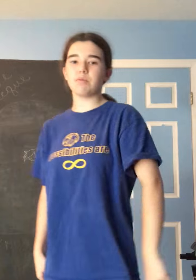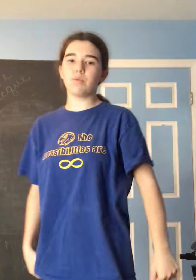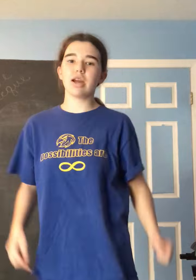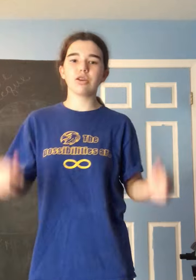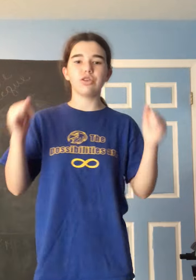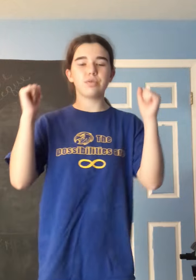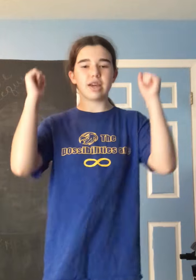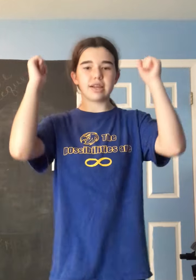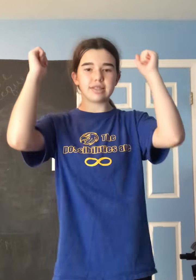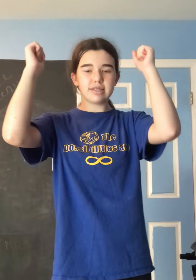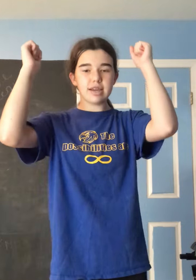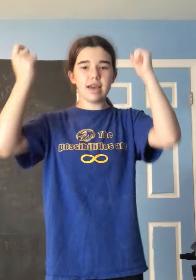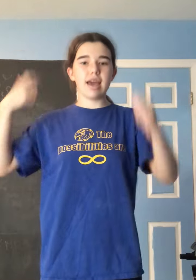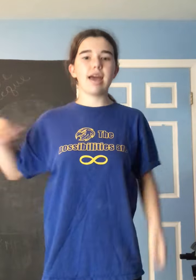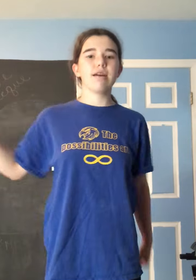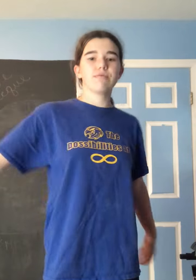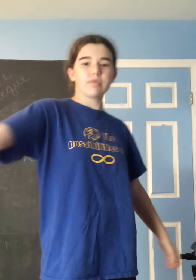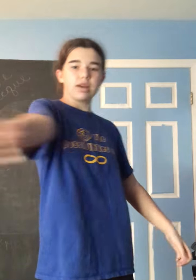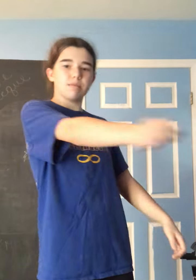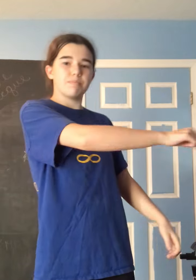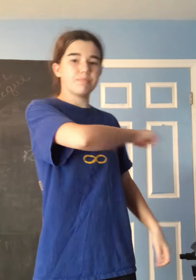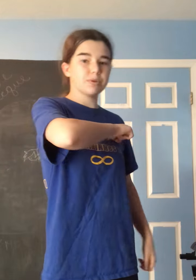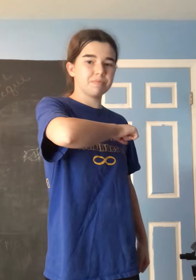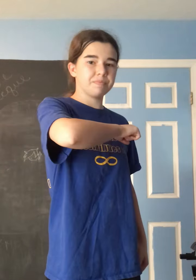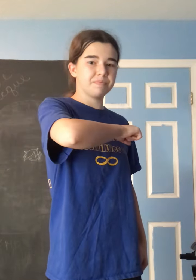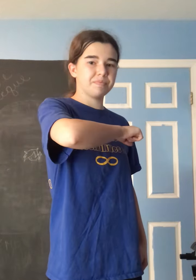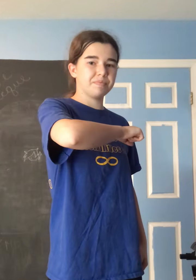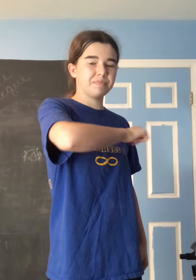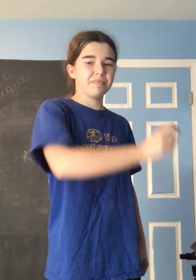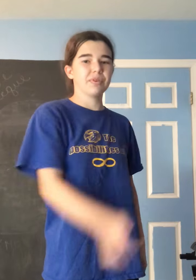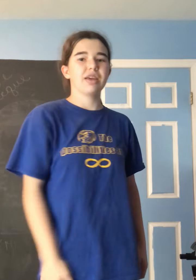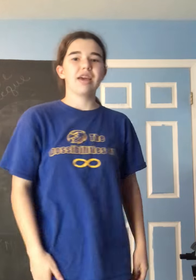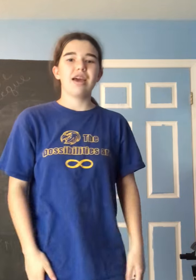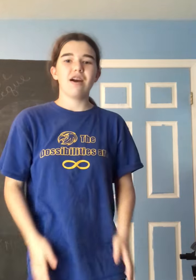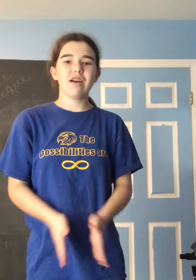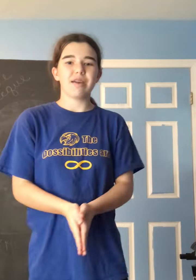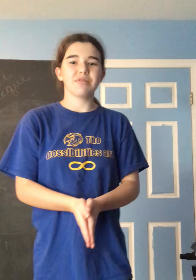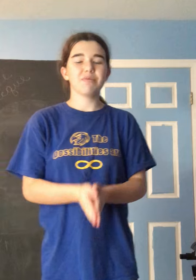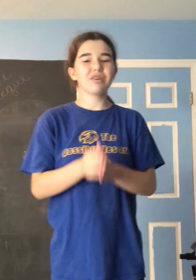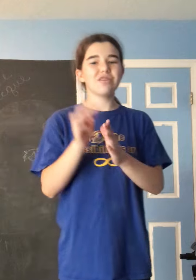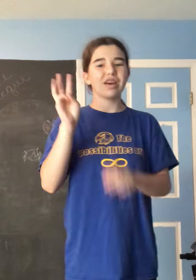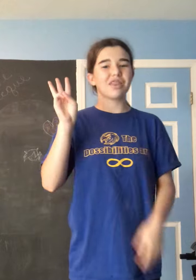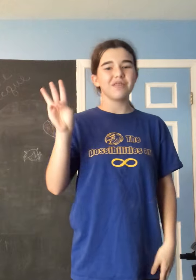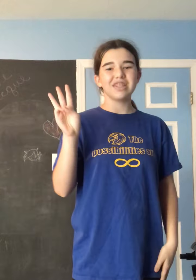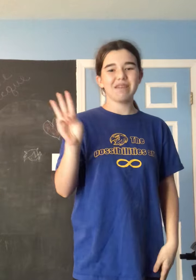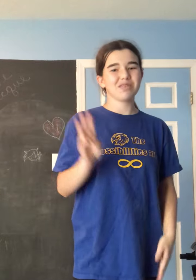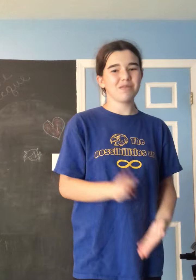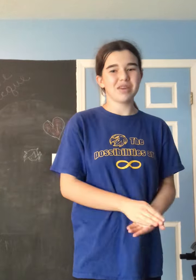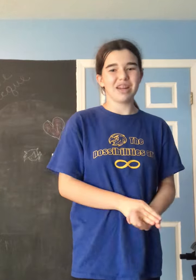where you can see. Every couple. Okay, so we're going to do that three times from the beginning.